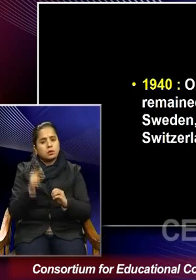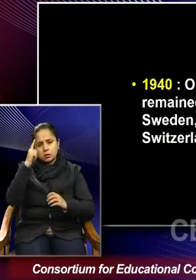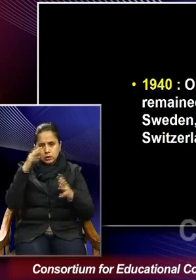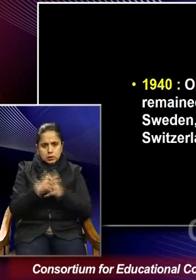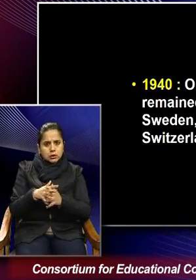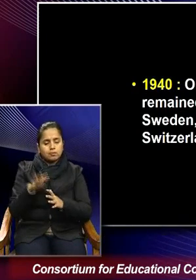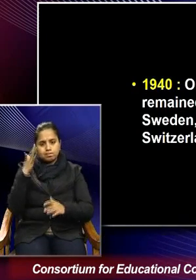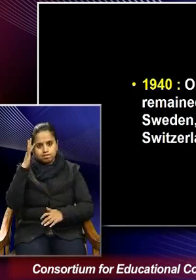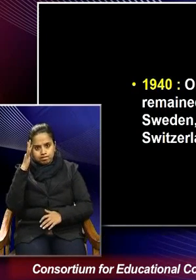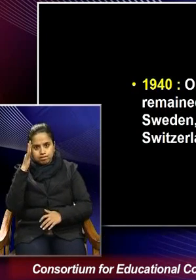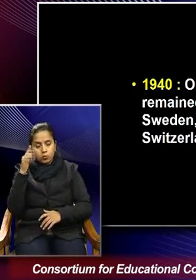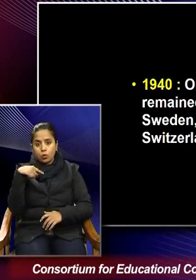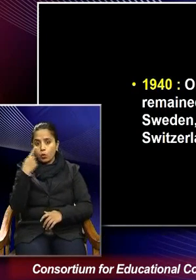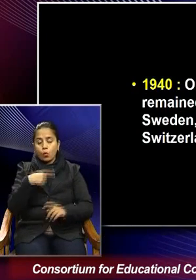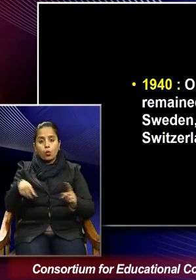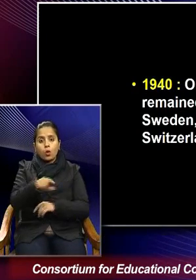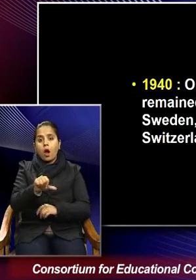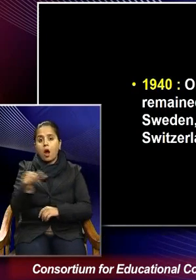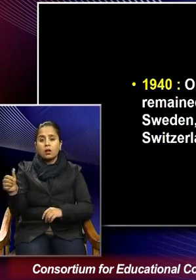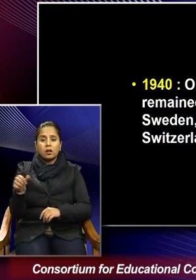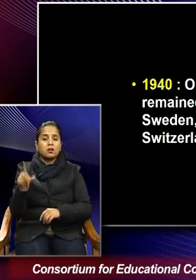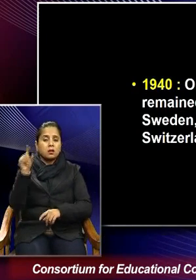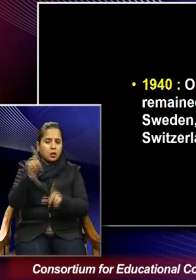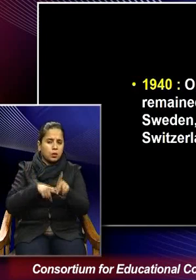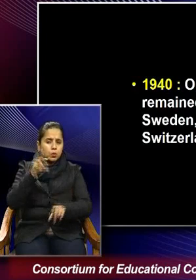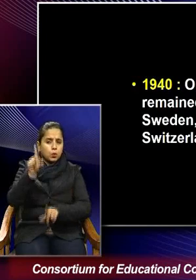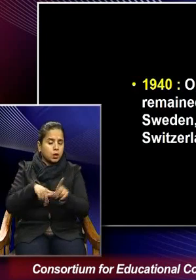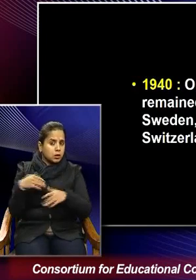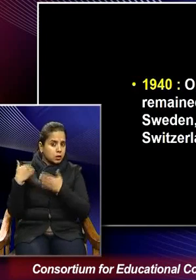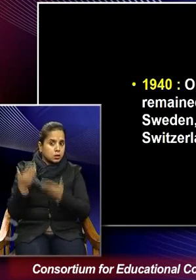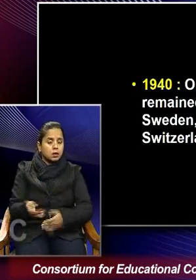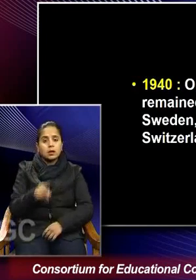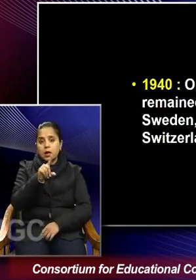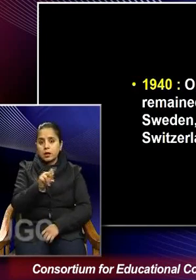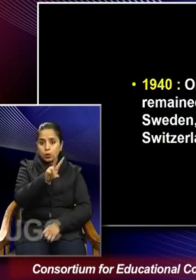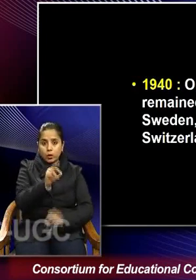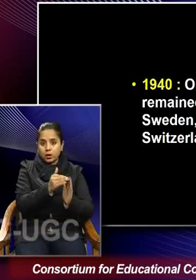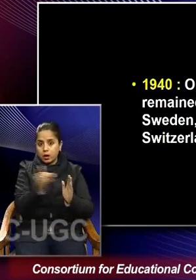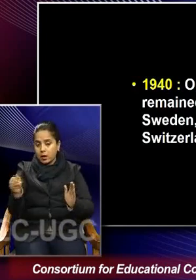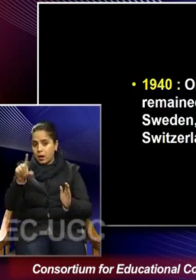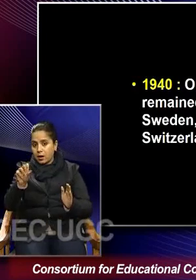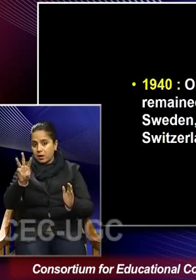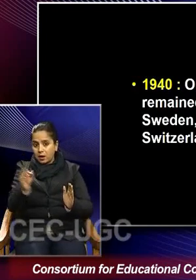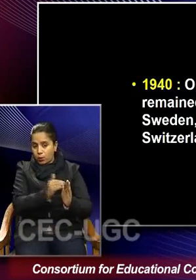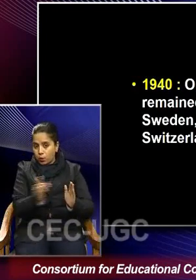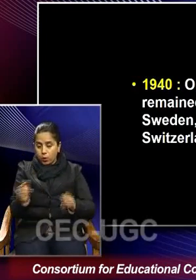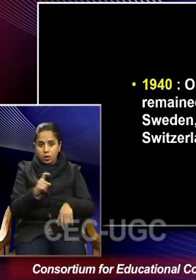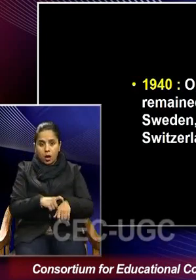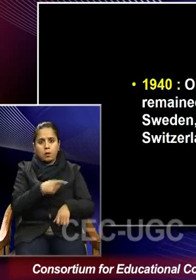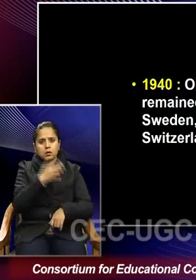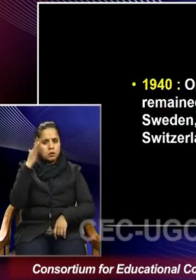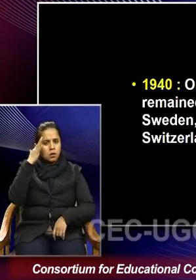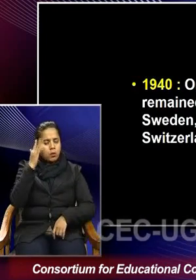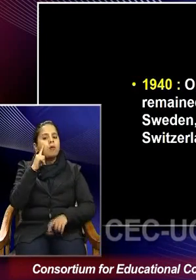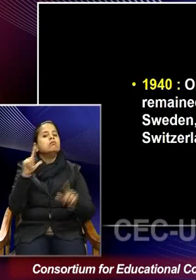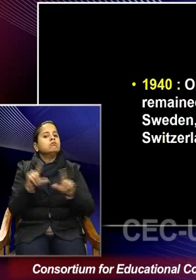of those tumultuous decades of 1920s and 1930s were very much evident,